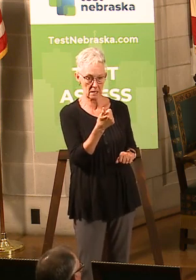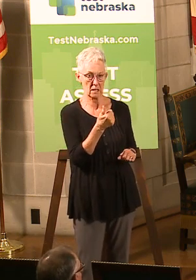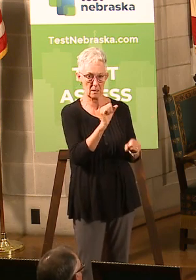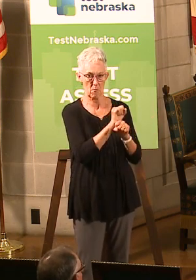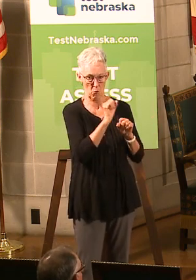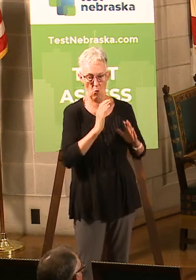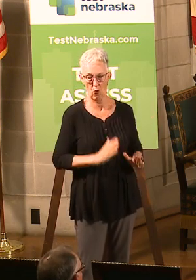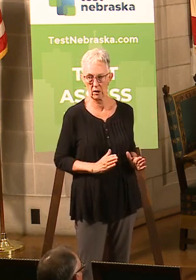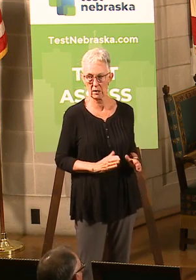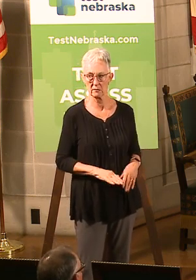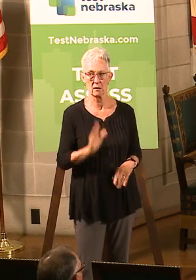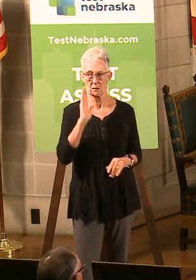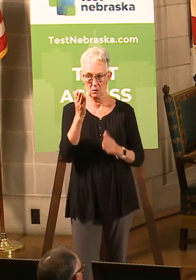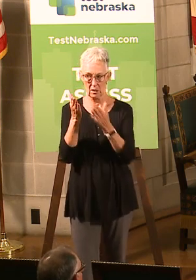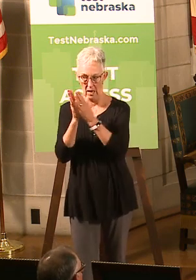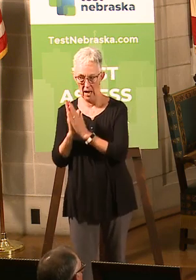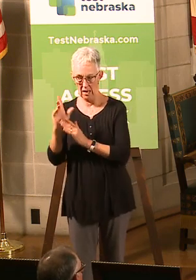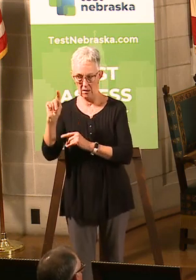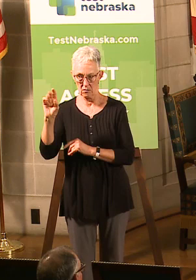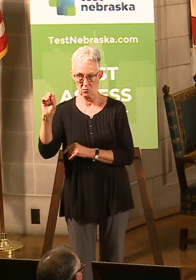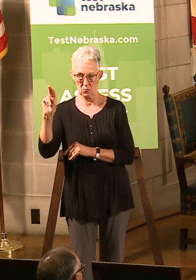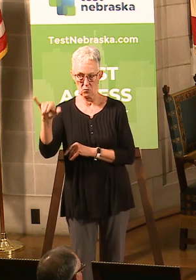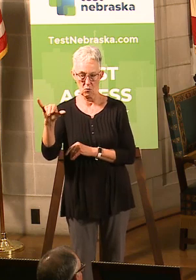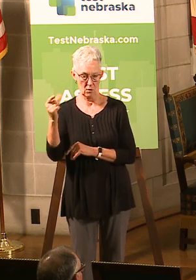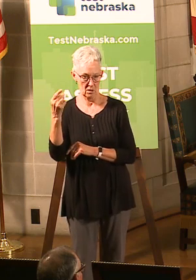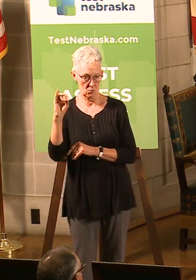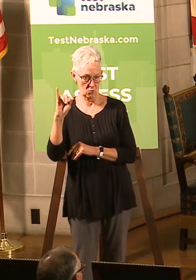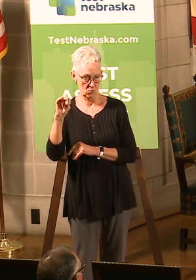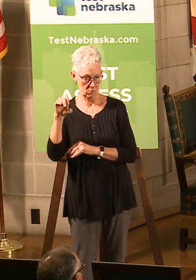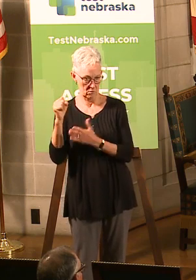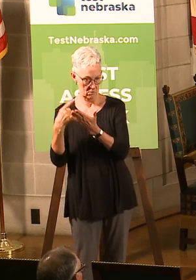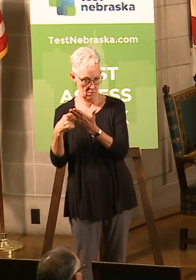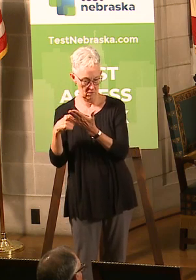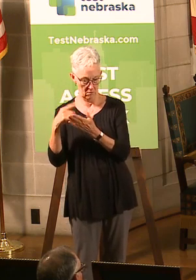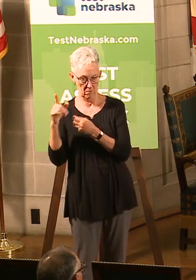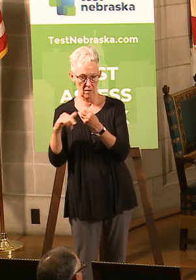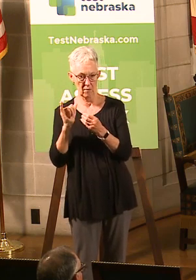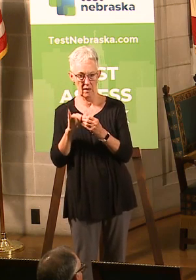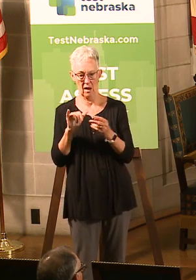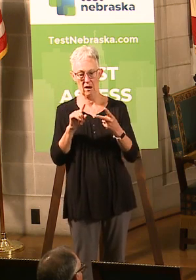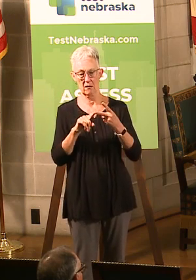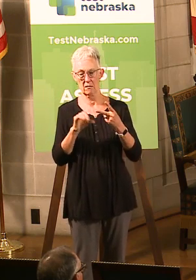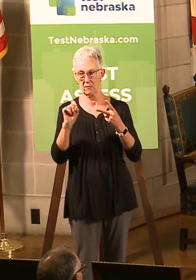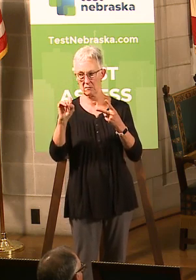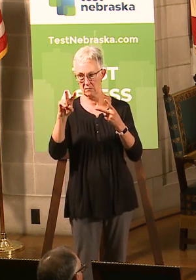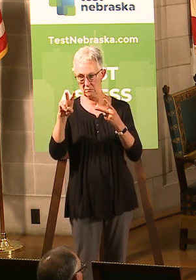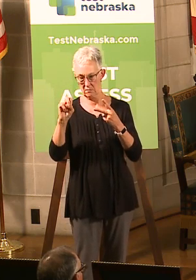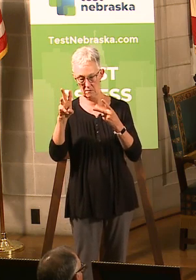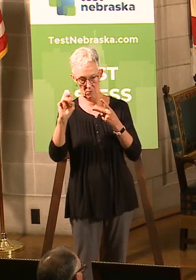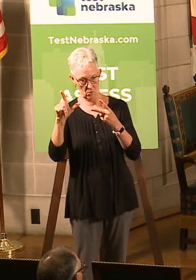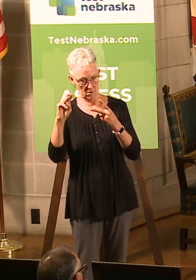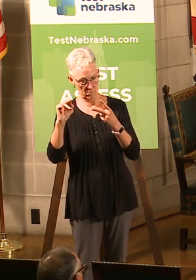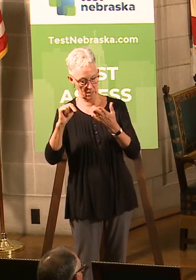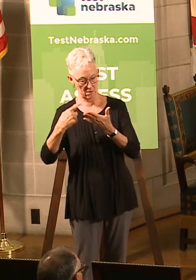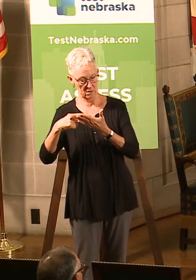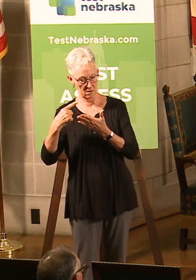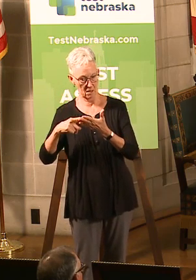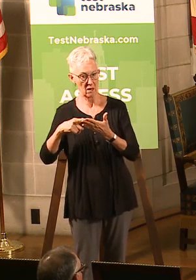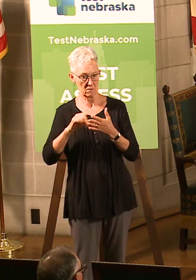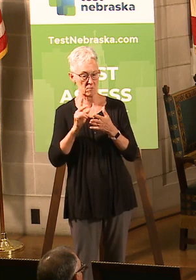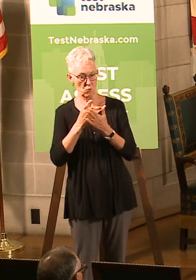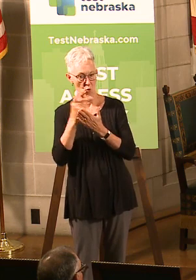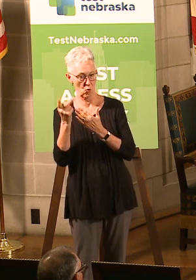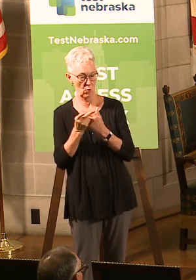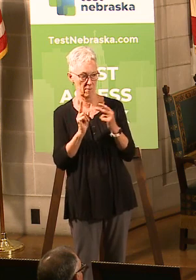the program for that. Steve Wellman will talk about the program for livestock producers. We also have a program that will help